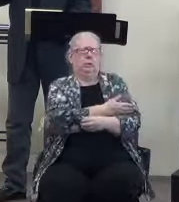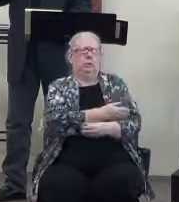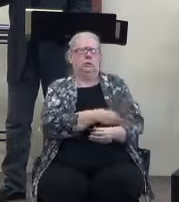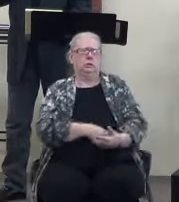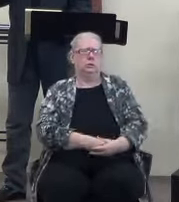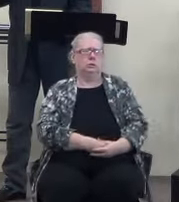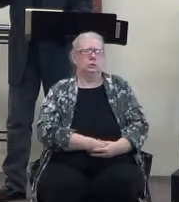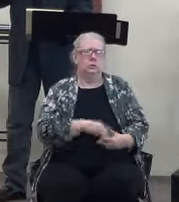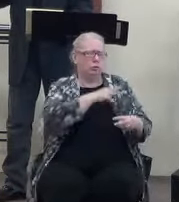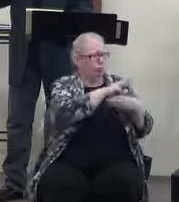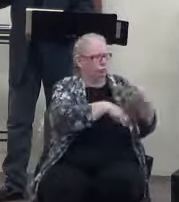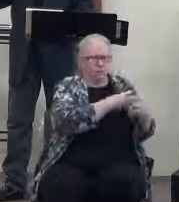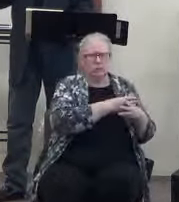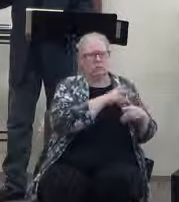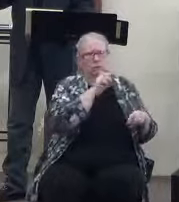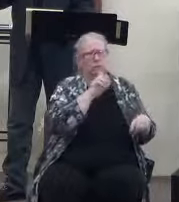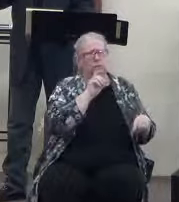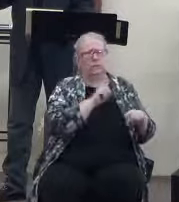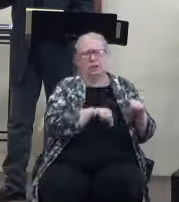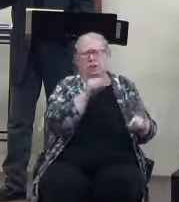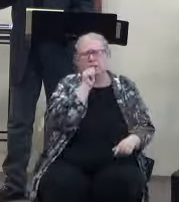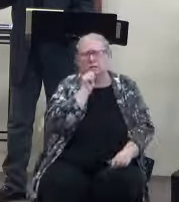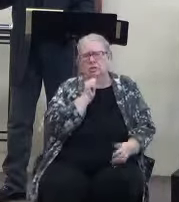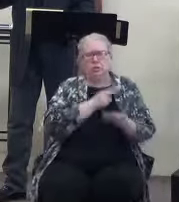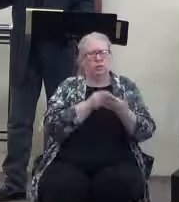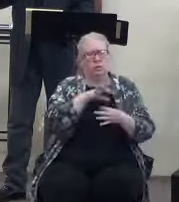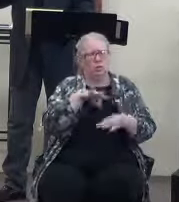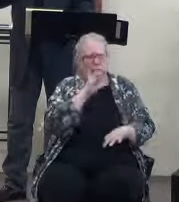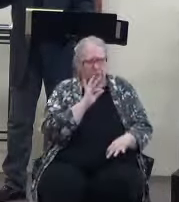The world can't handle the Holy Spirit. It just can't.